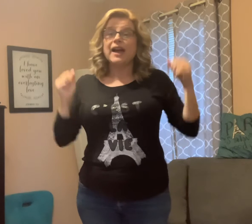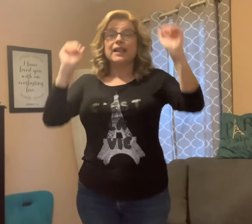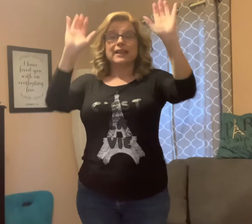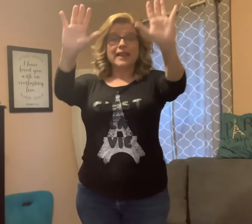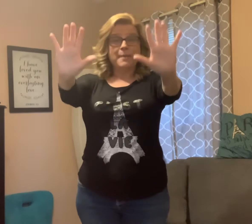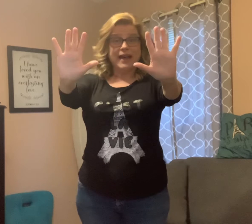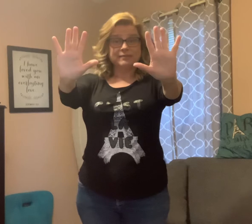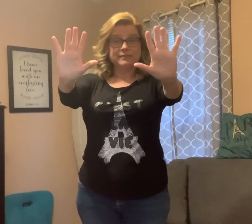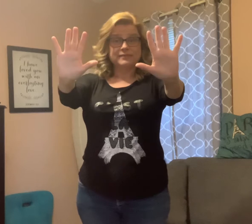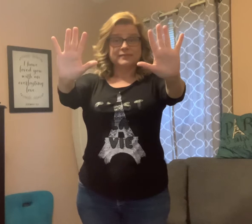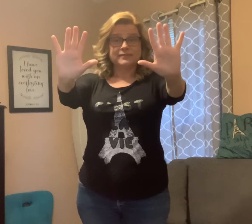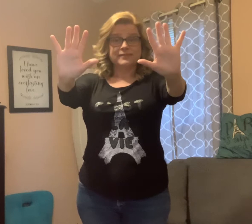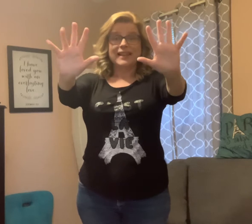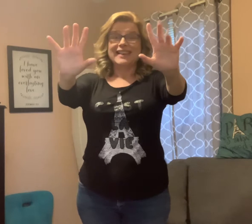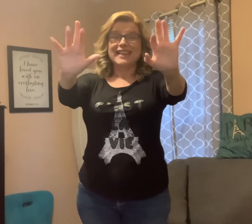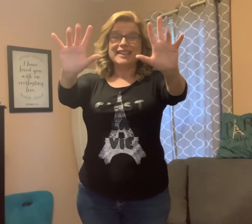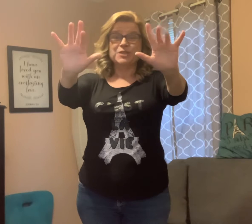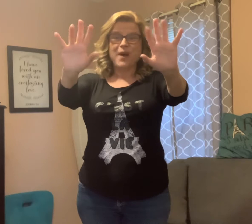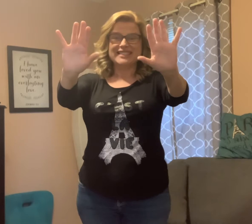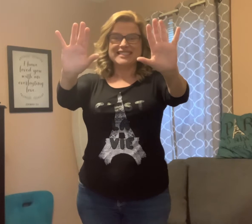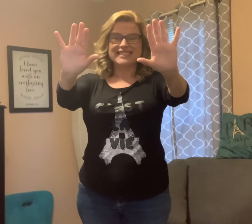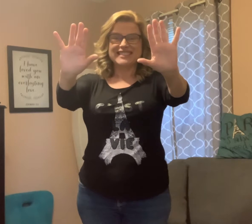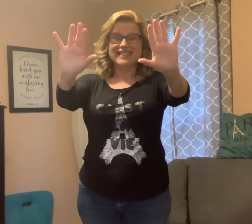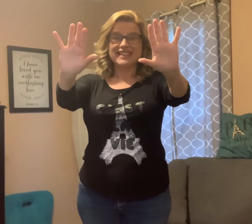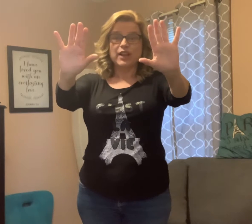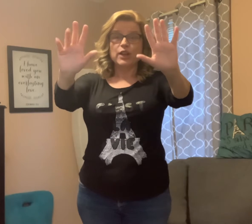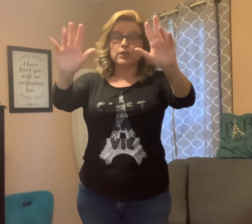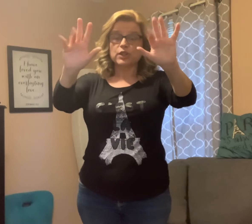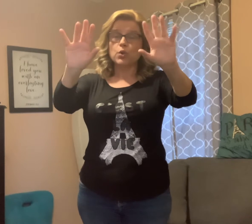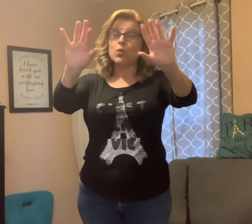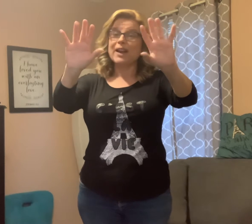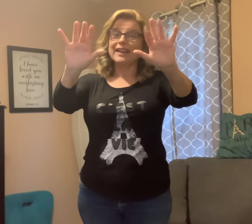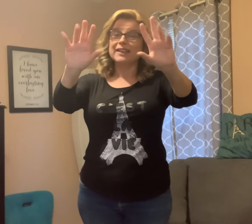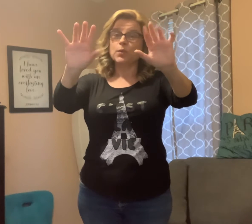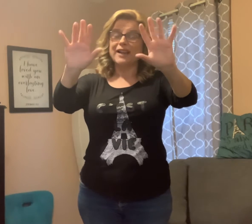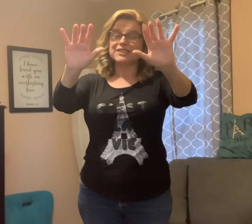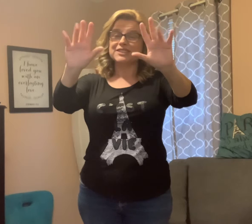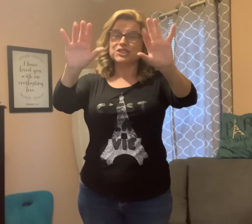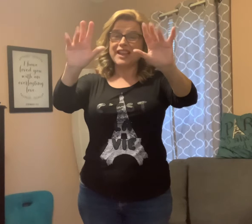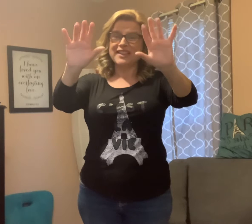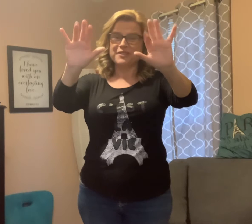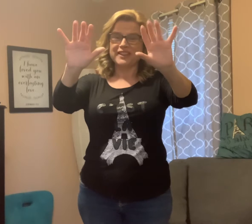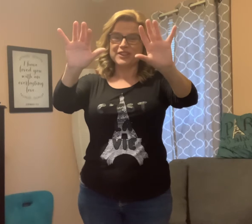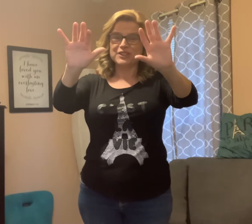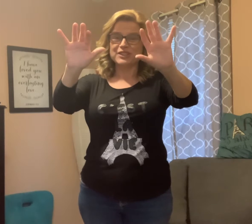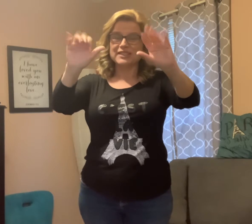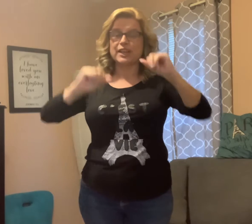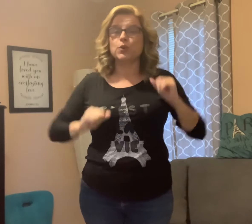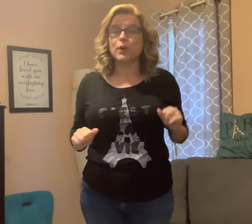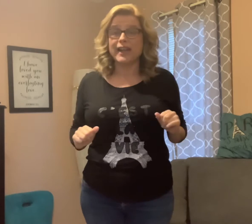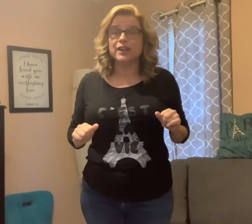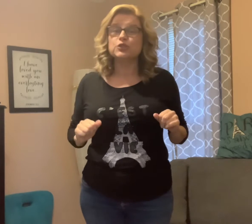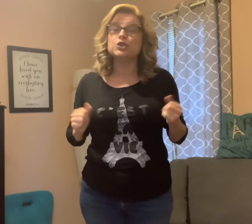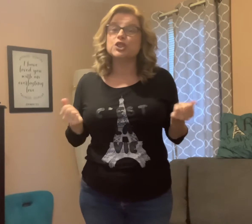Les mains. Les doites. Secouez les doites. Shake the fingers. Secouez. To shake.